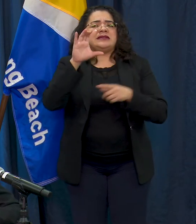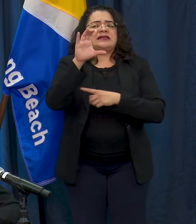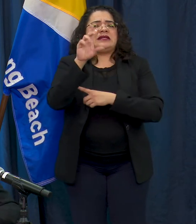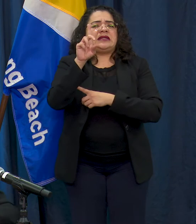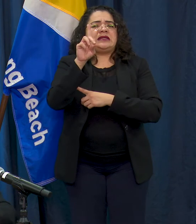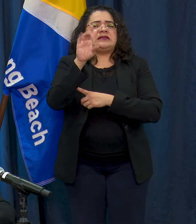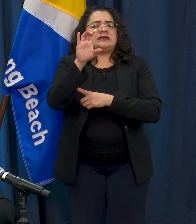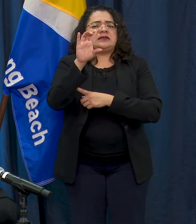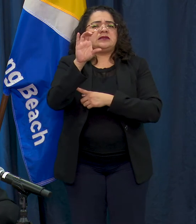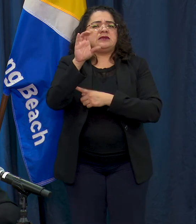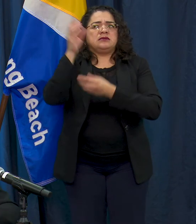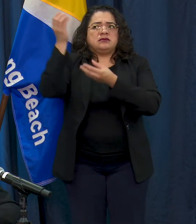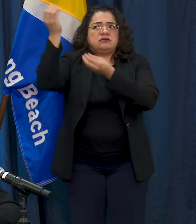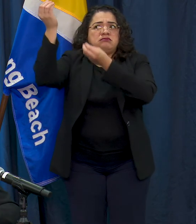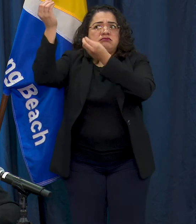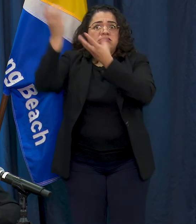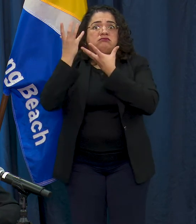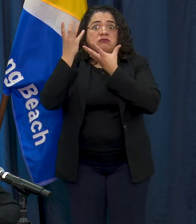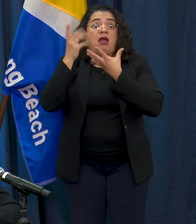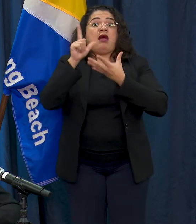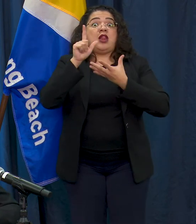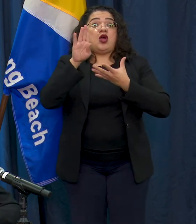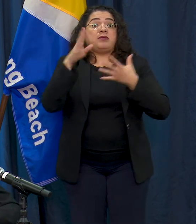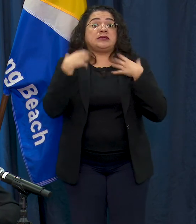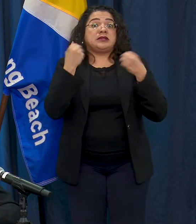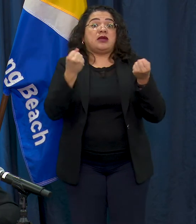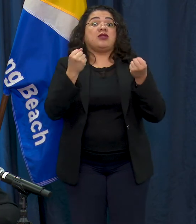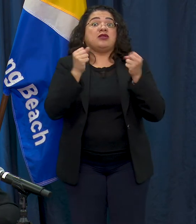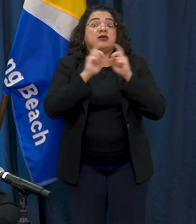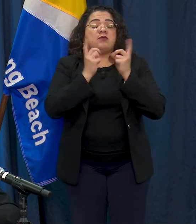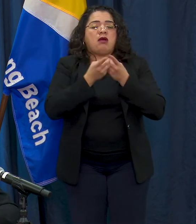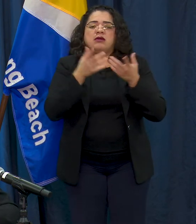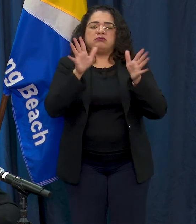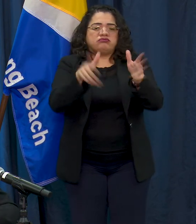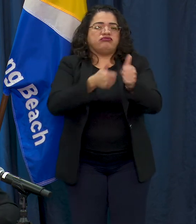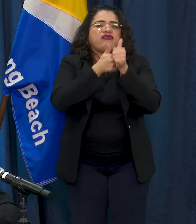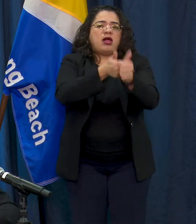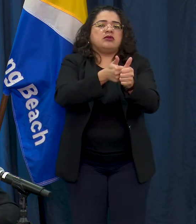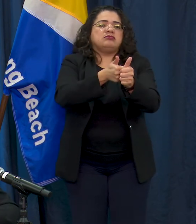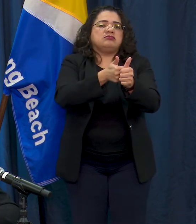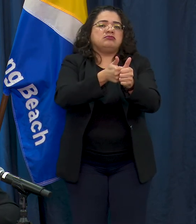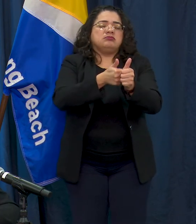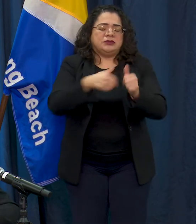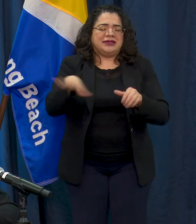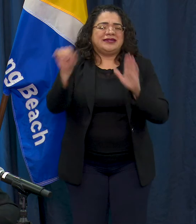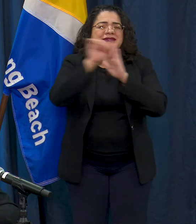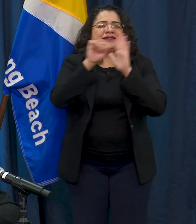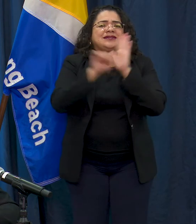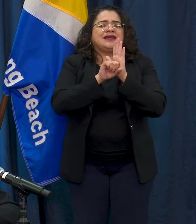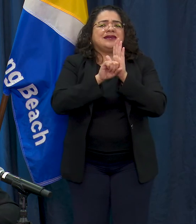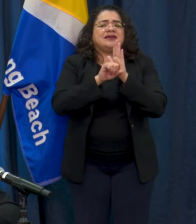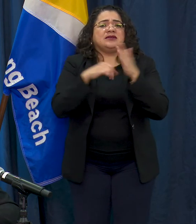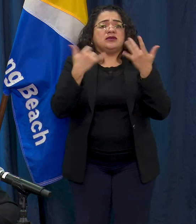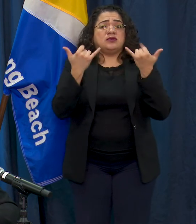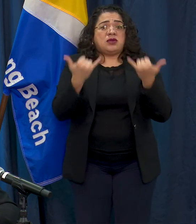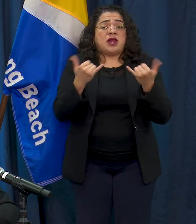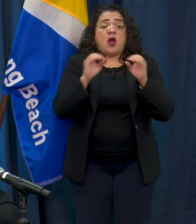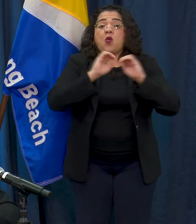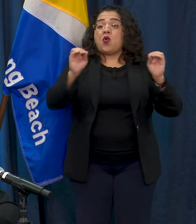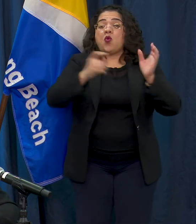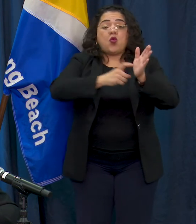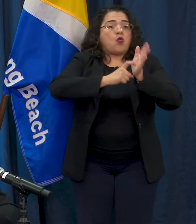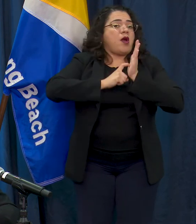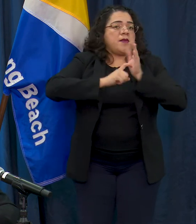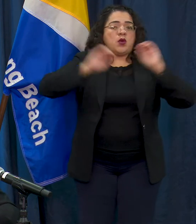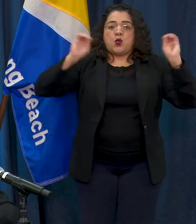CDC recommended guidelines that have been put out by the federal government as well as what's being put out by the state the state currently is not requiring